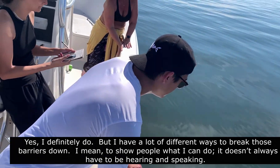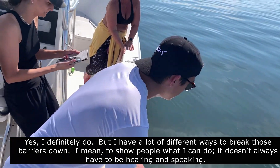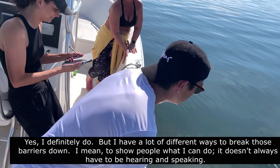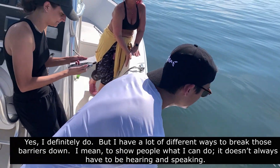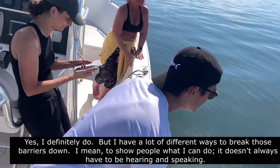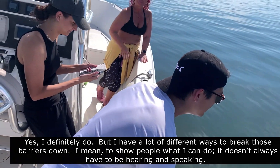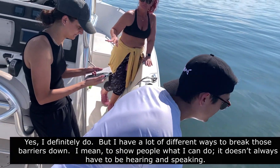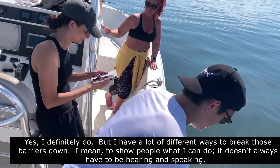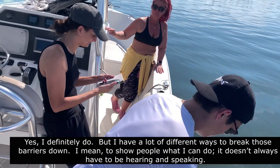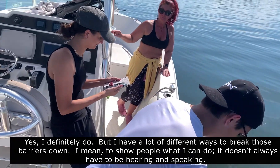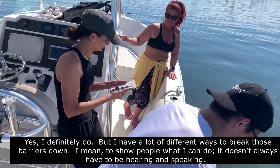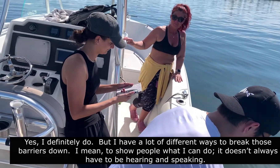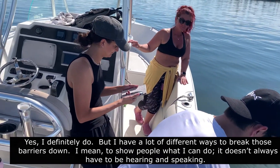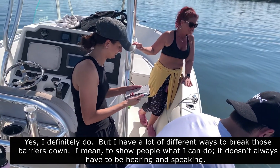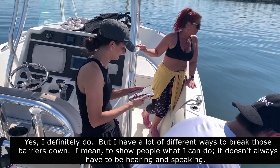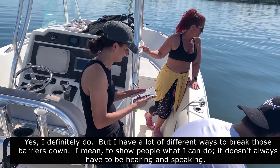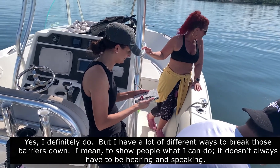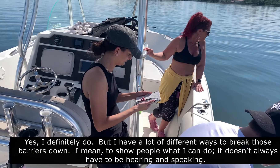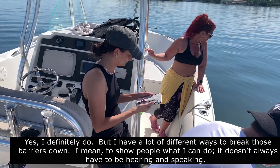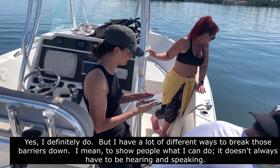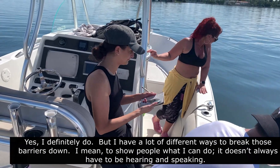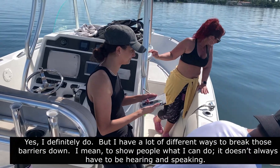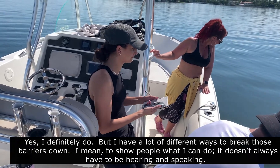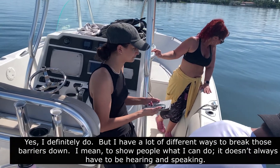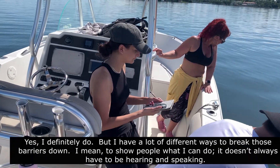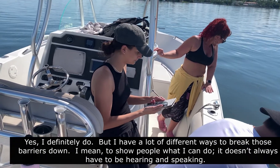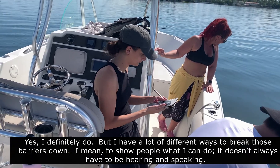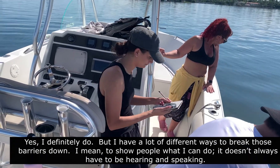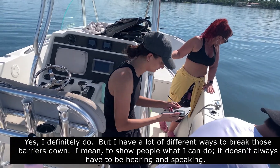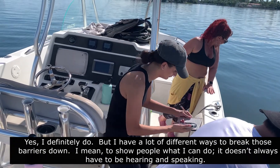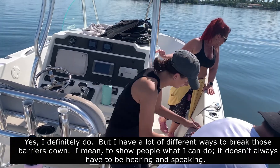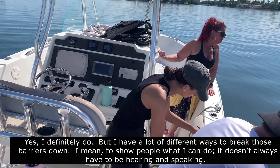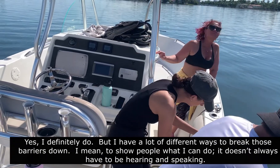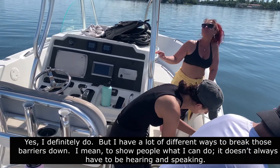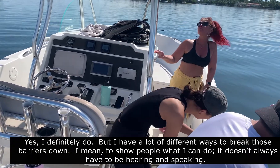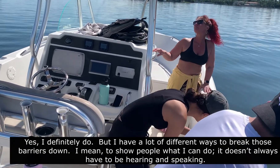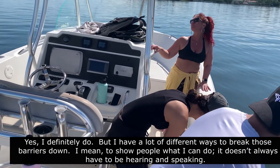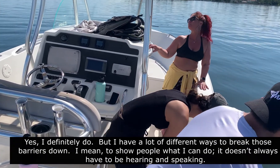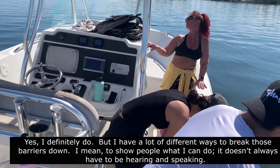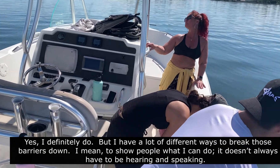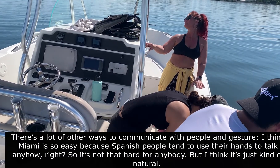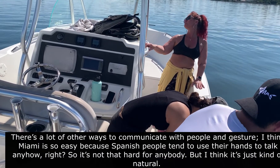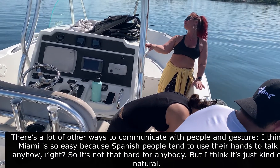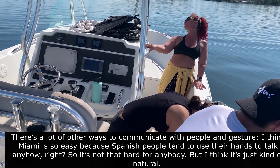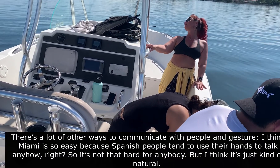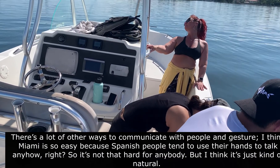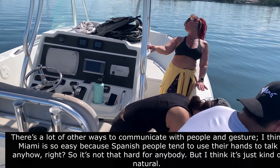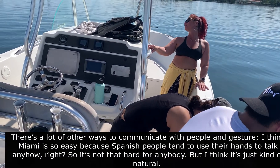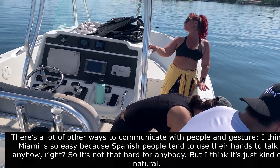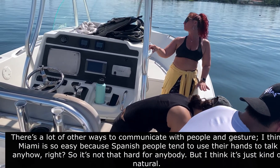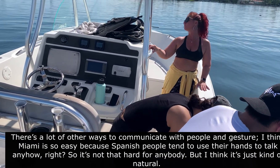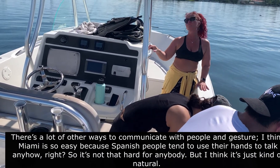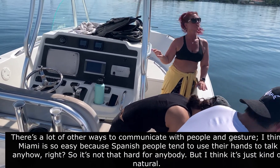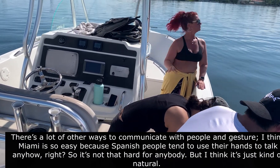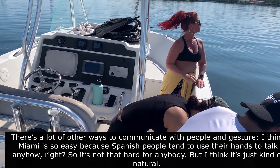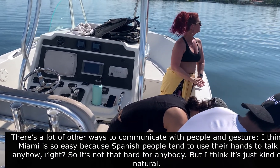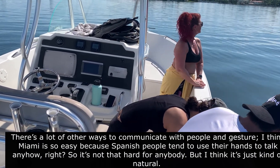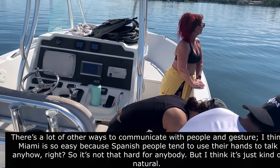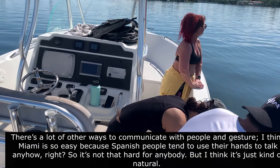I mean, to show people what I can do, you know, doesn't always have to be hearing and speaking. There's a lot of other ways to communicate with people and gesture. I